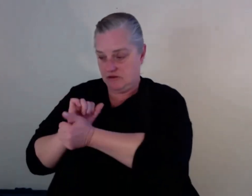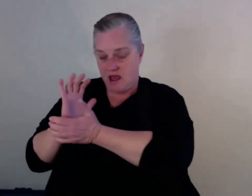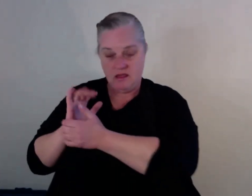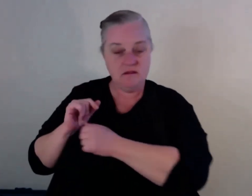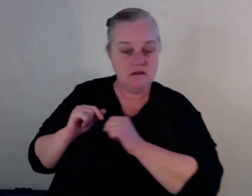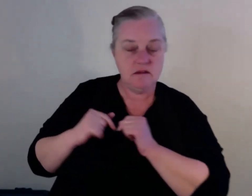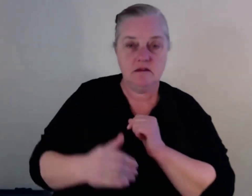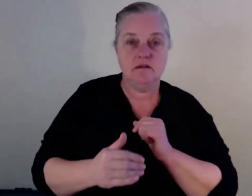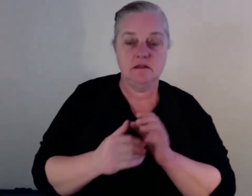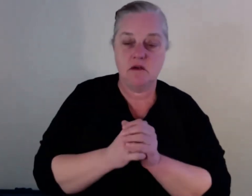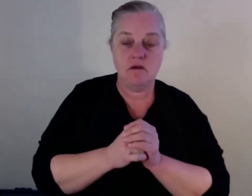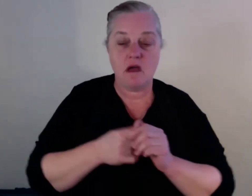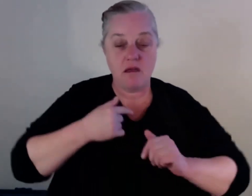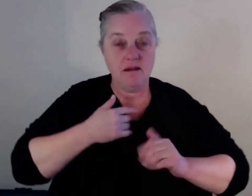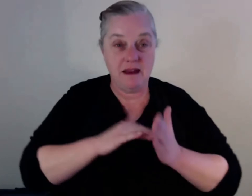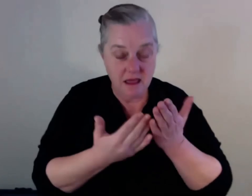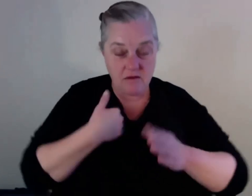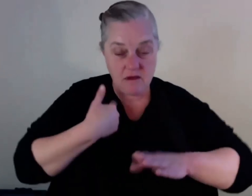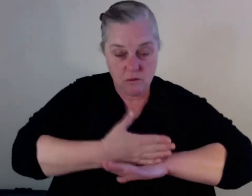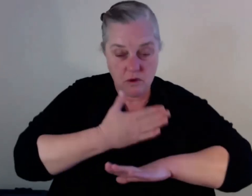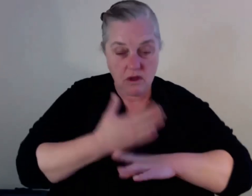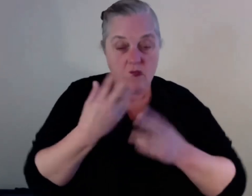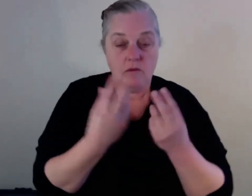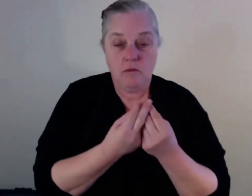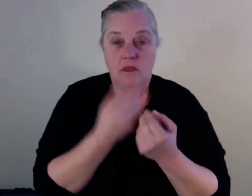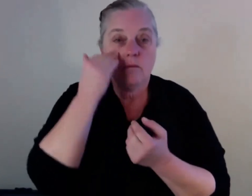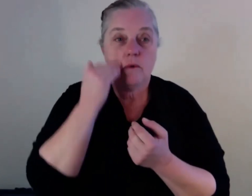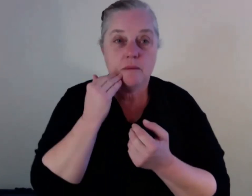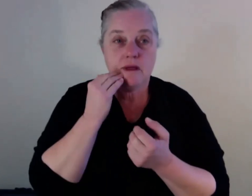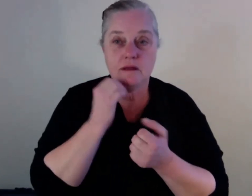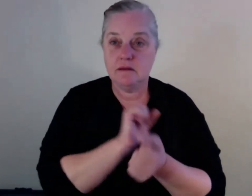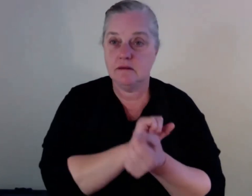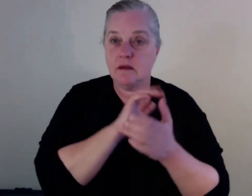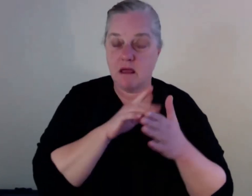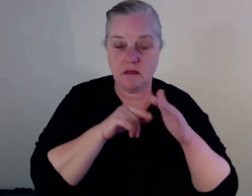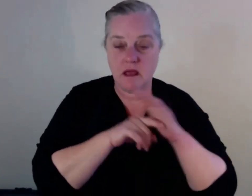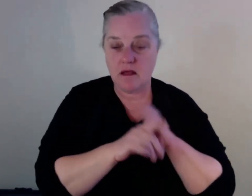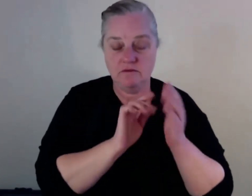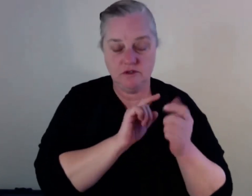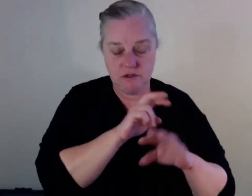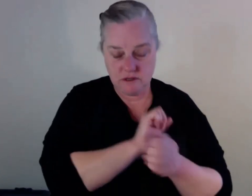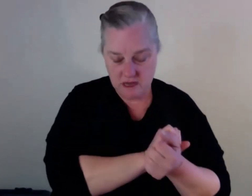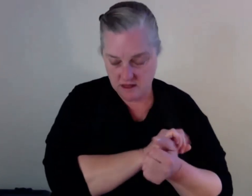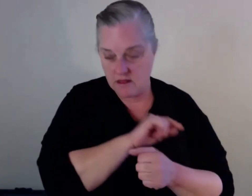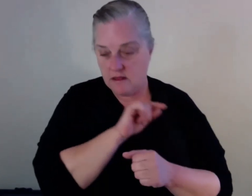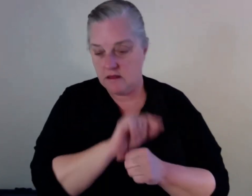stuff. They're, they're homeless. So, you know, they're in distress, boom, go on news. So, I guess it's